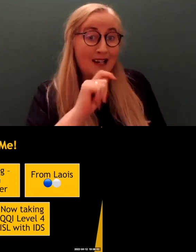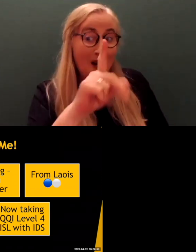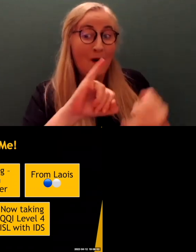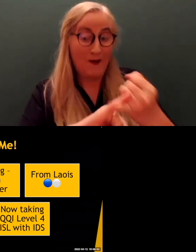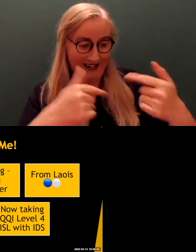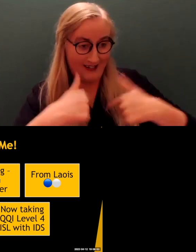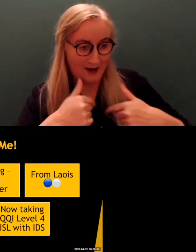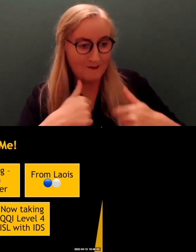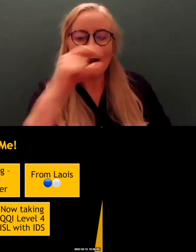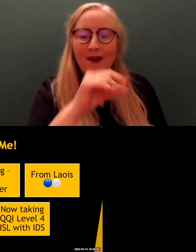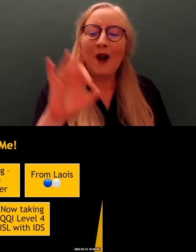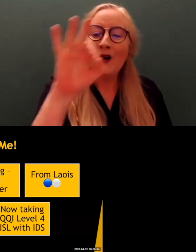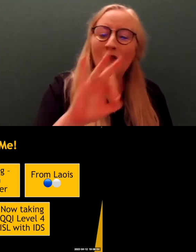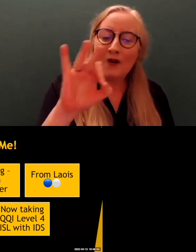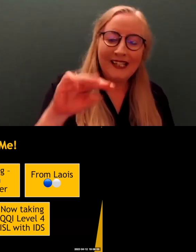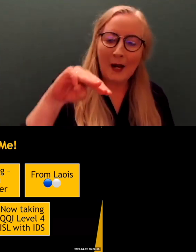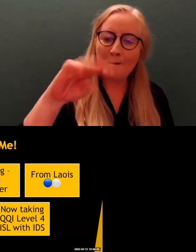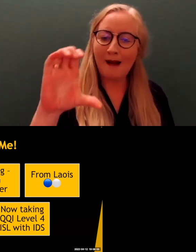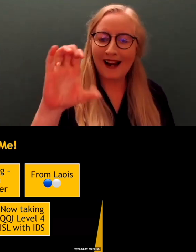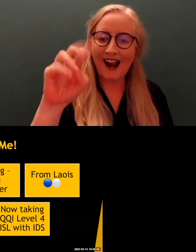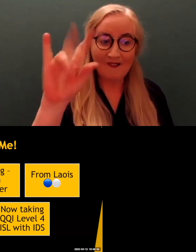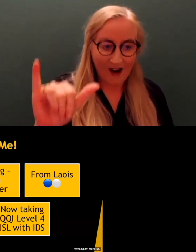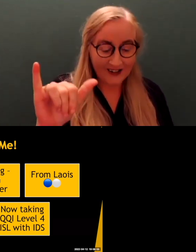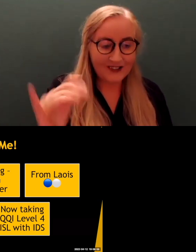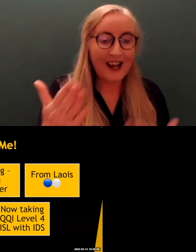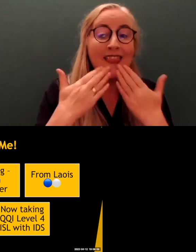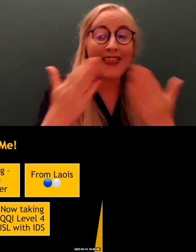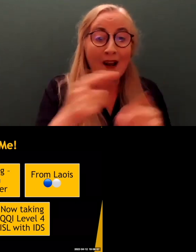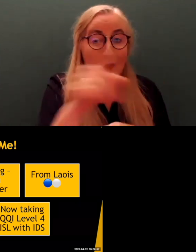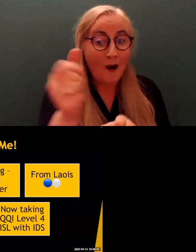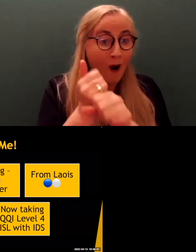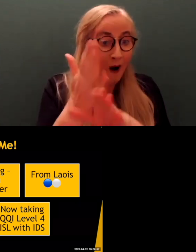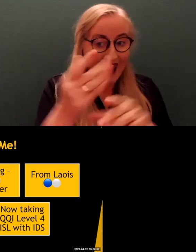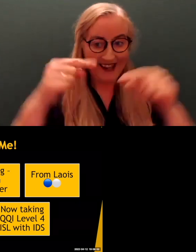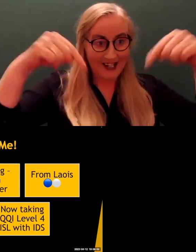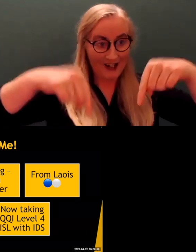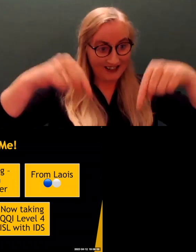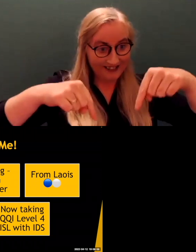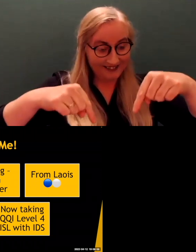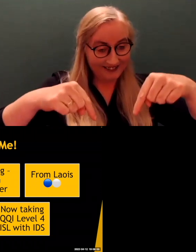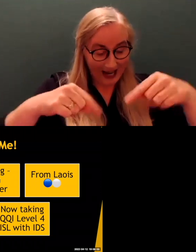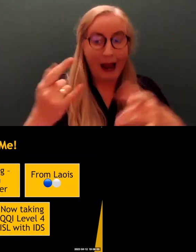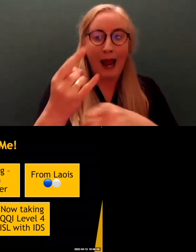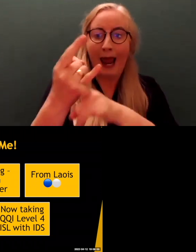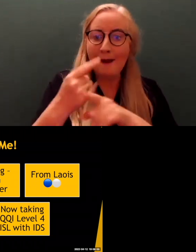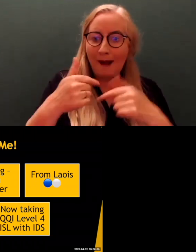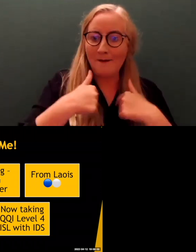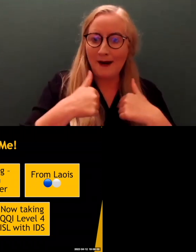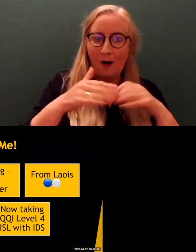name is Girodine McEvoy. Hello. Thank you all so much for being here, and for helping me with this research, which I'll get into.